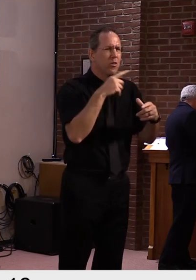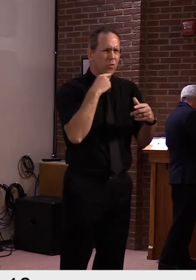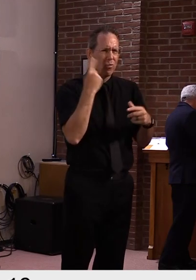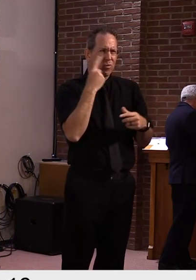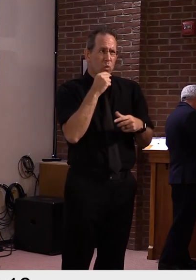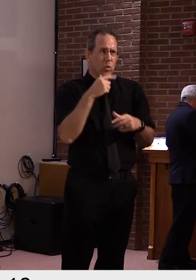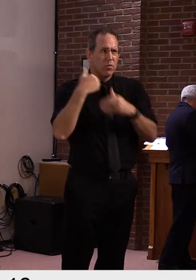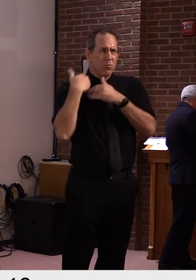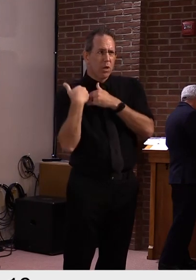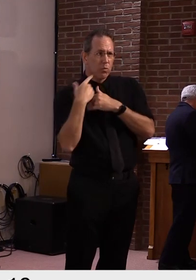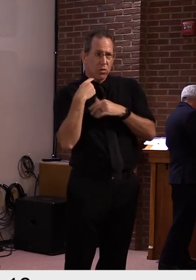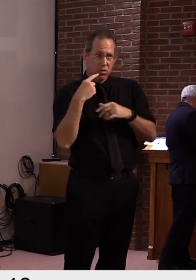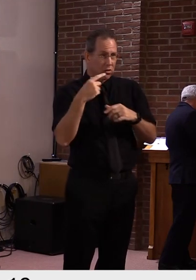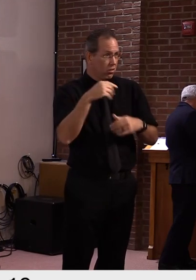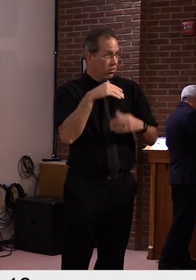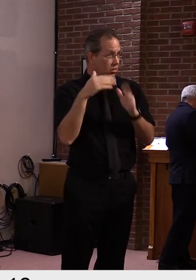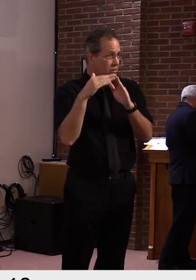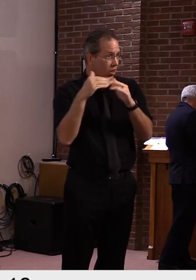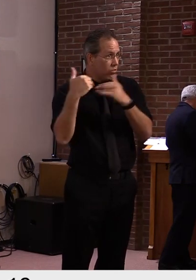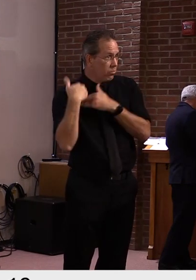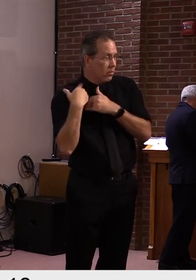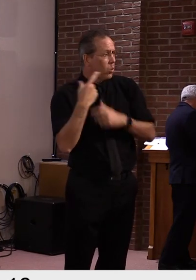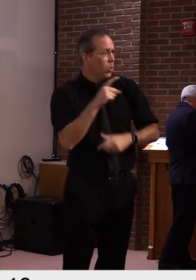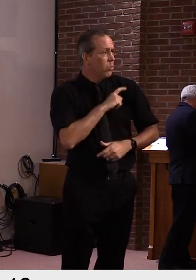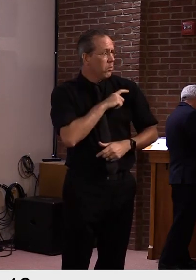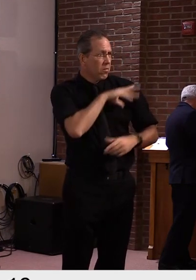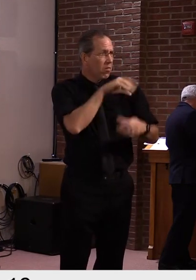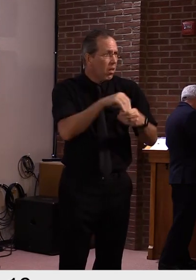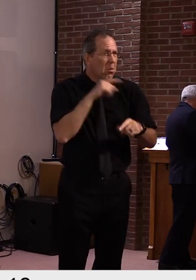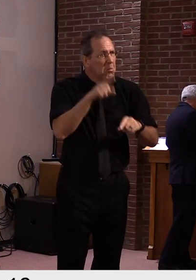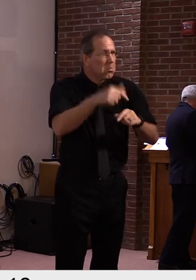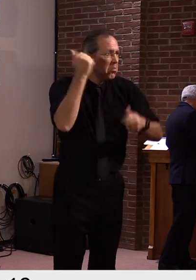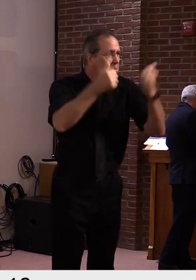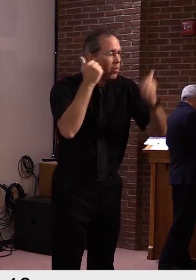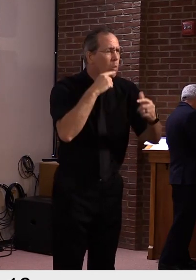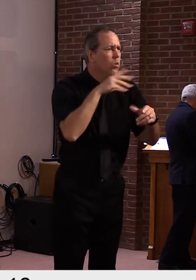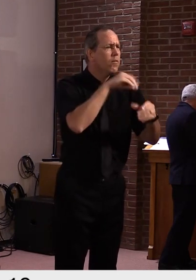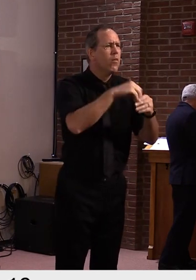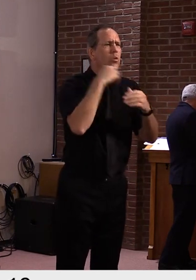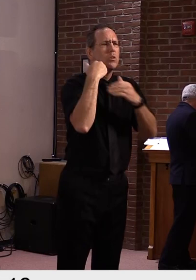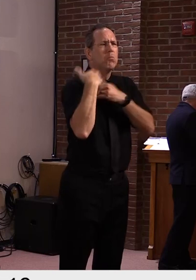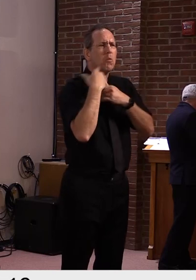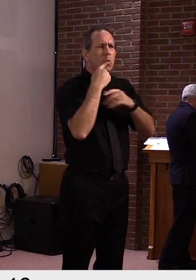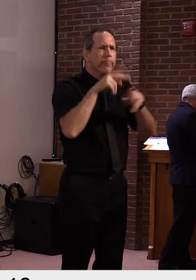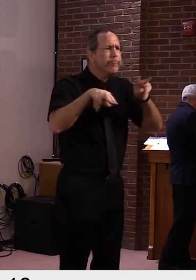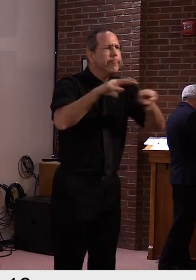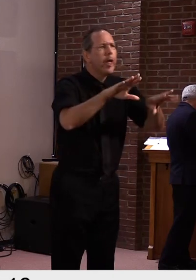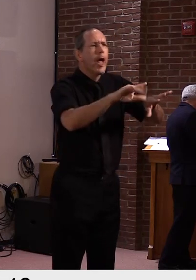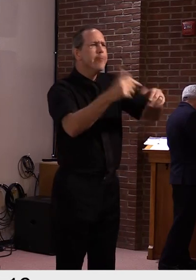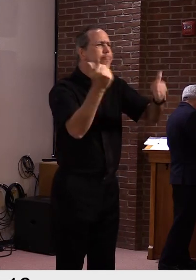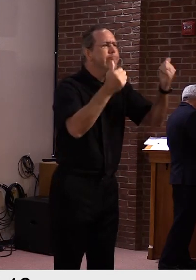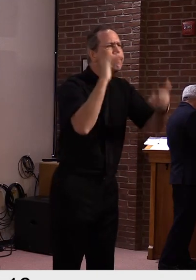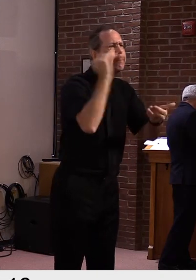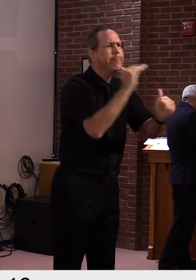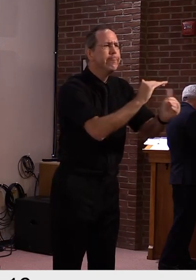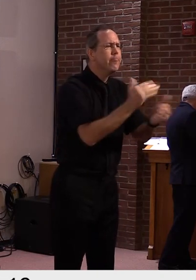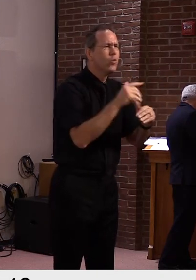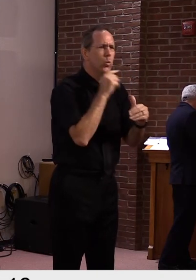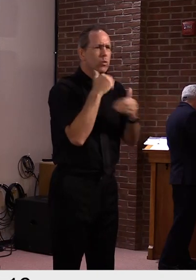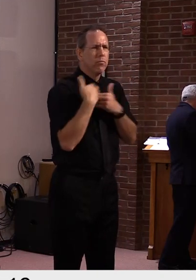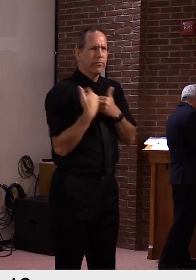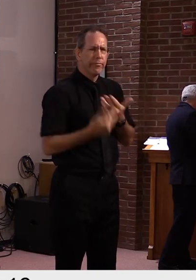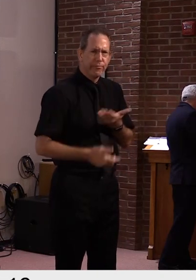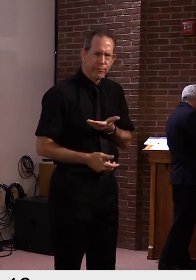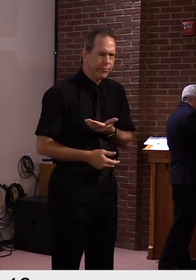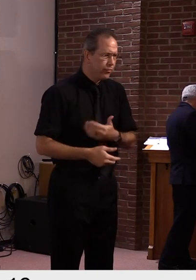of all the above. I think we have to, again, if we want to, uh, continue to suppress this virus, uh,